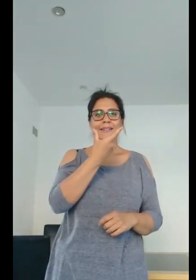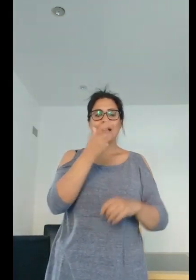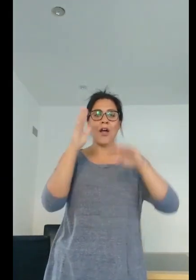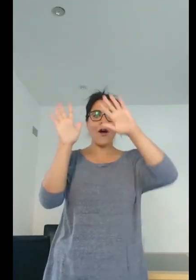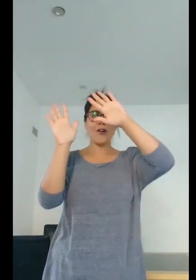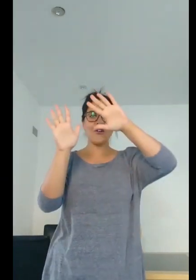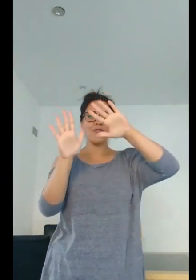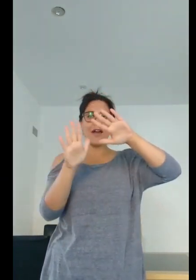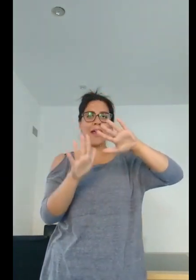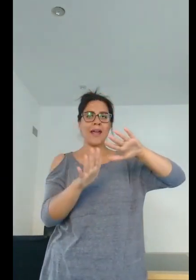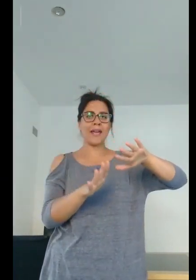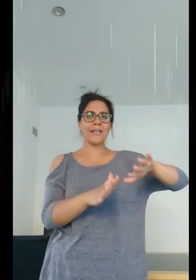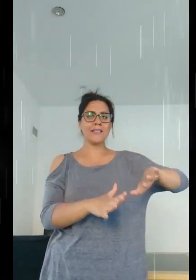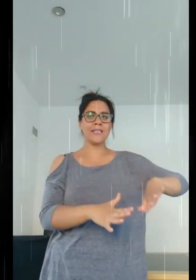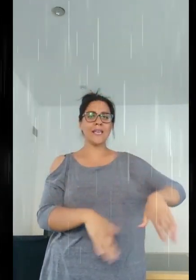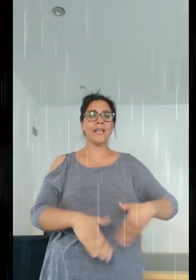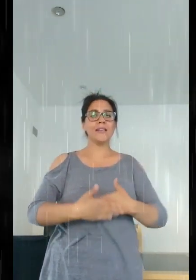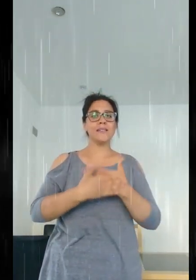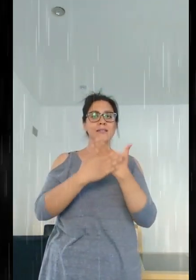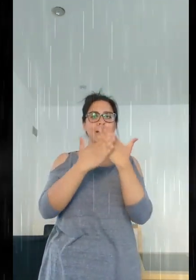on a rainy day.